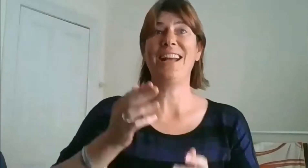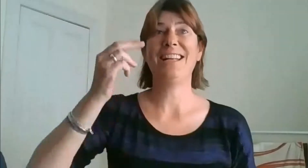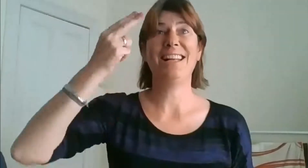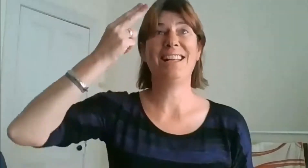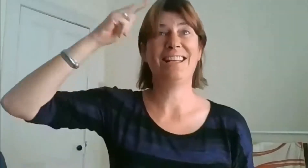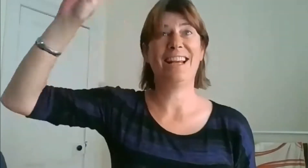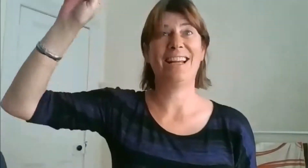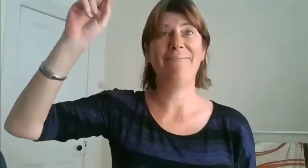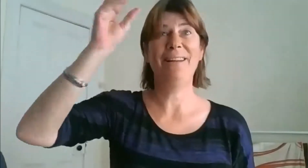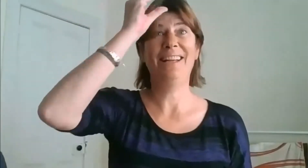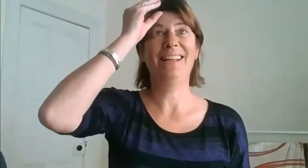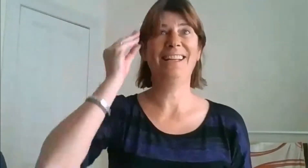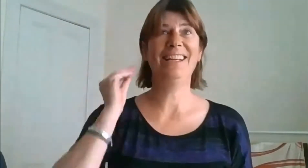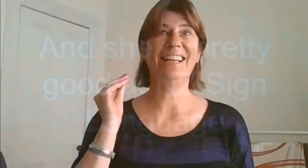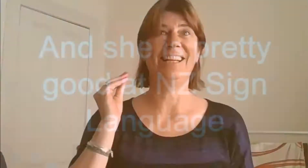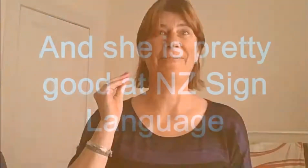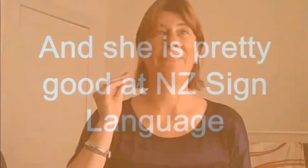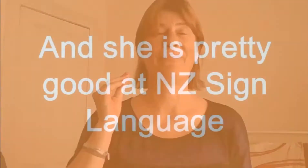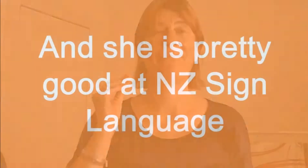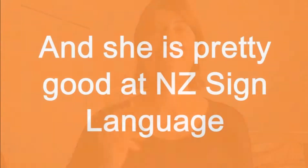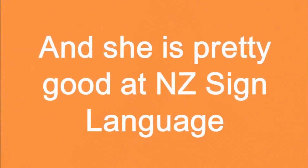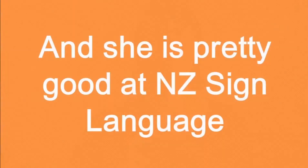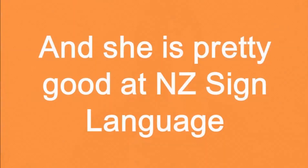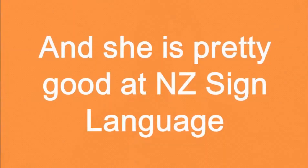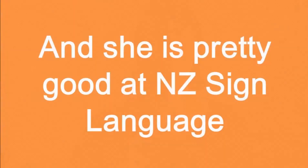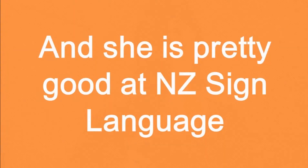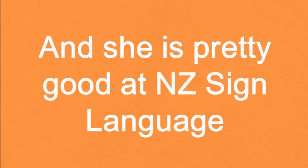sign name, Nicky.